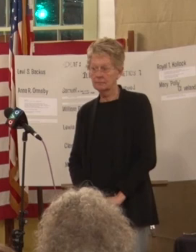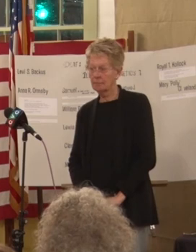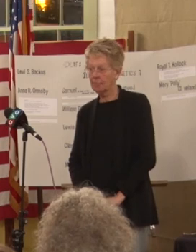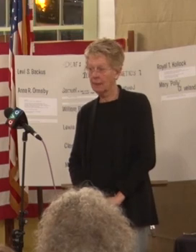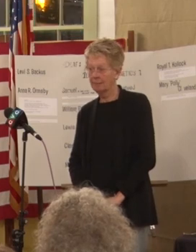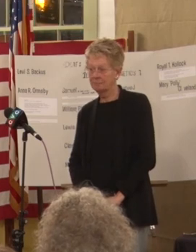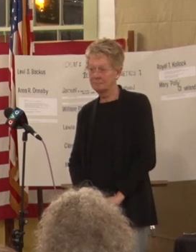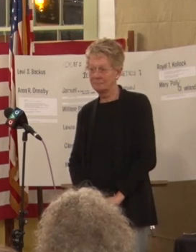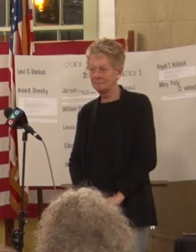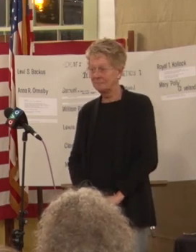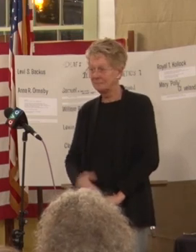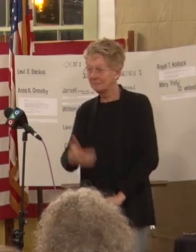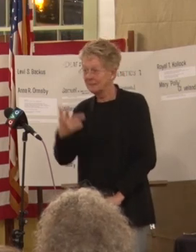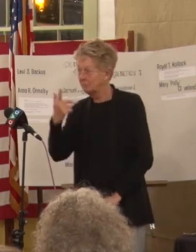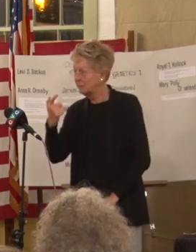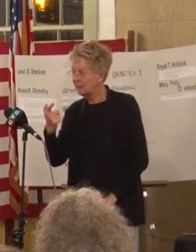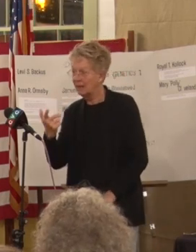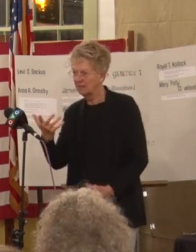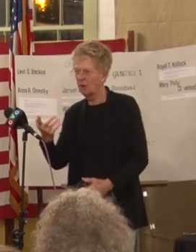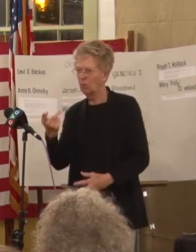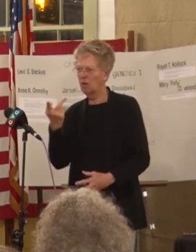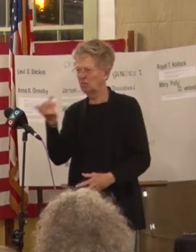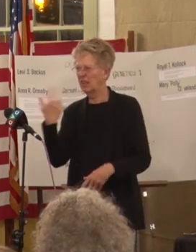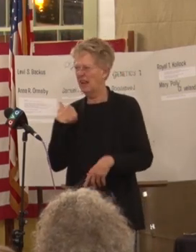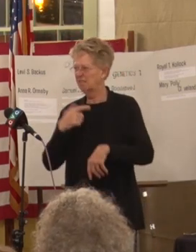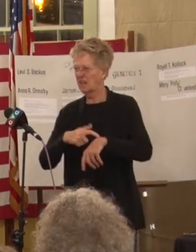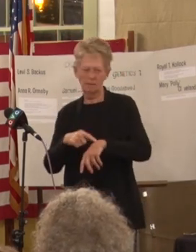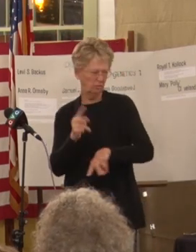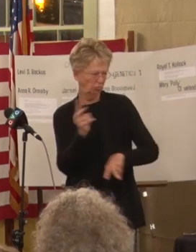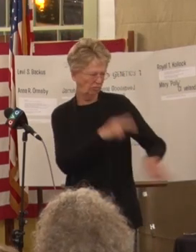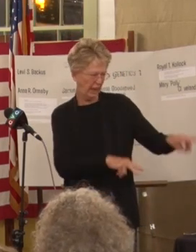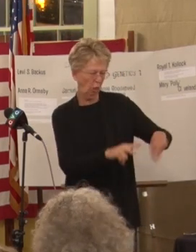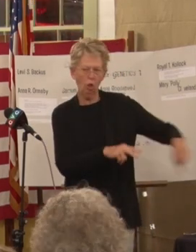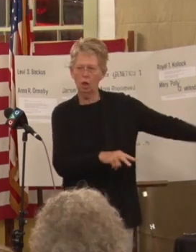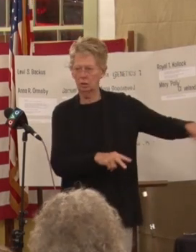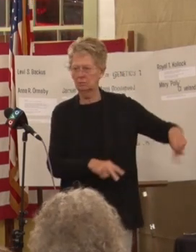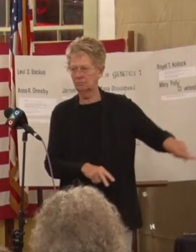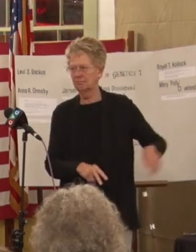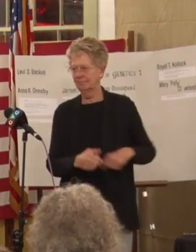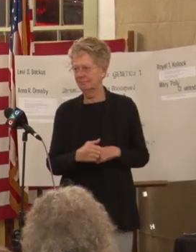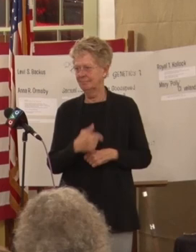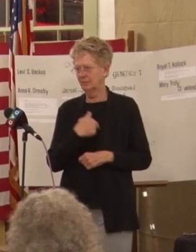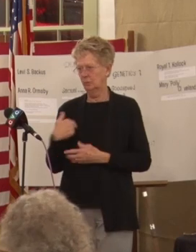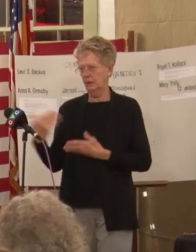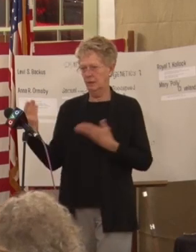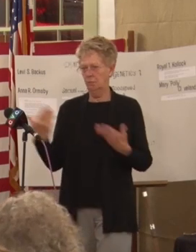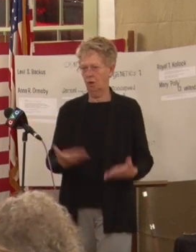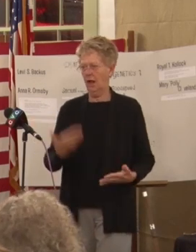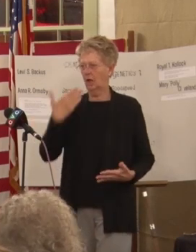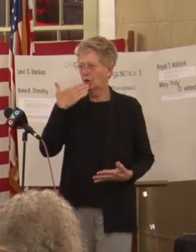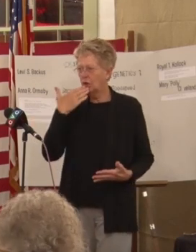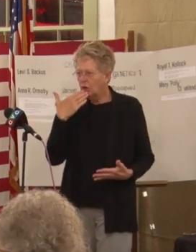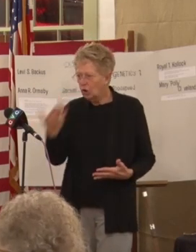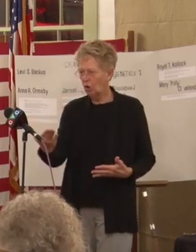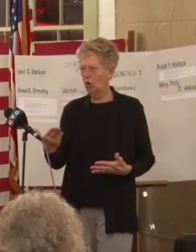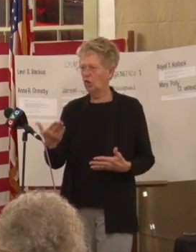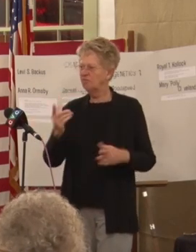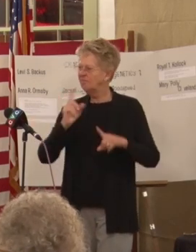because I really would like y'all to look at our display because we really brought a good cross section of